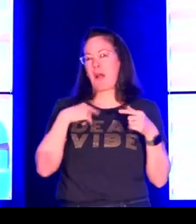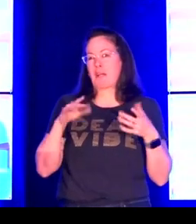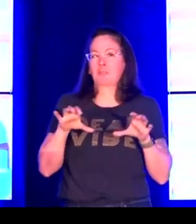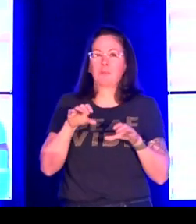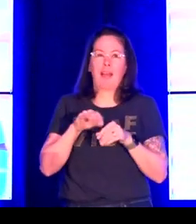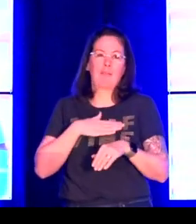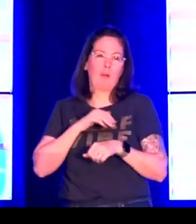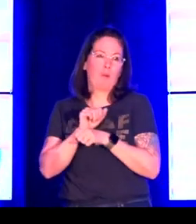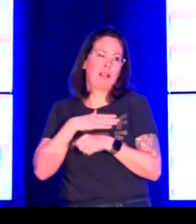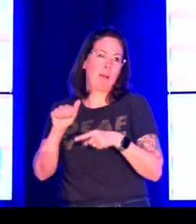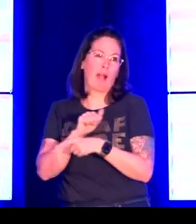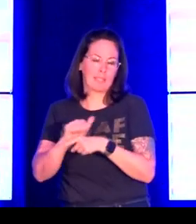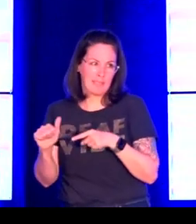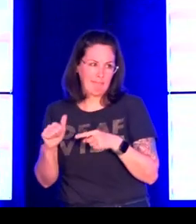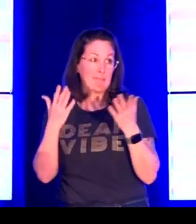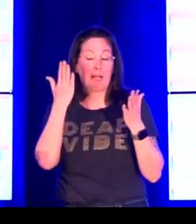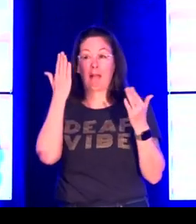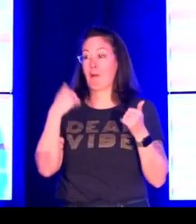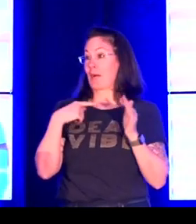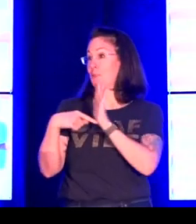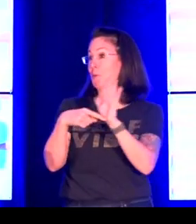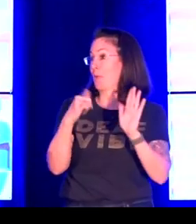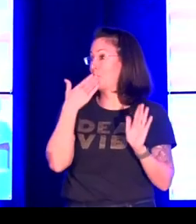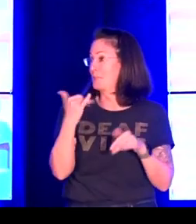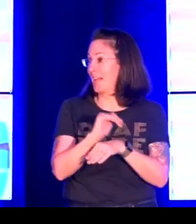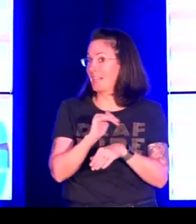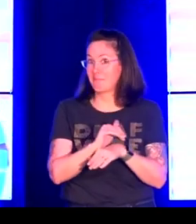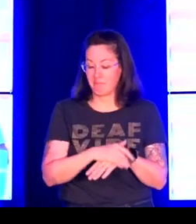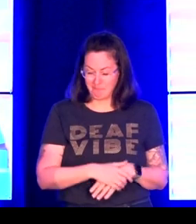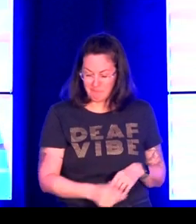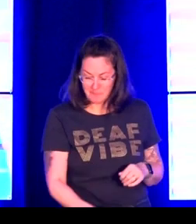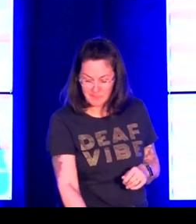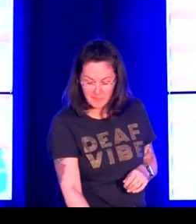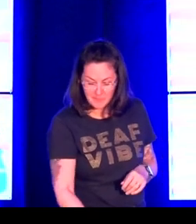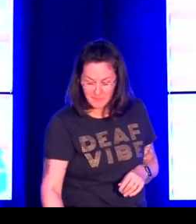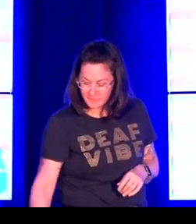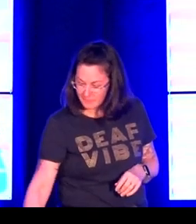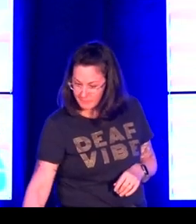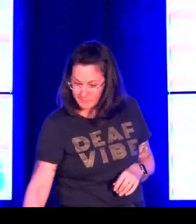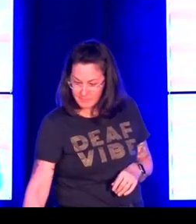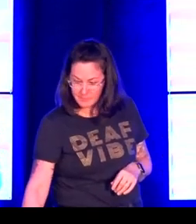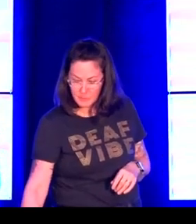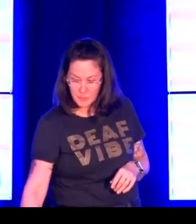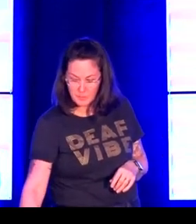And we get accustomed to these categories. But these are all things that I think about in my work.